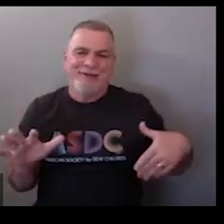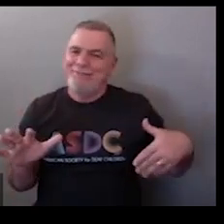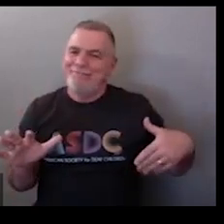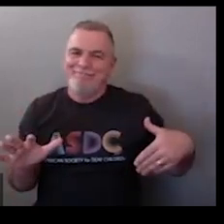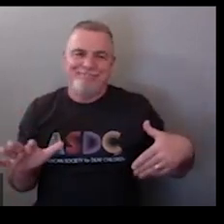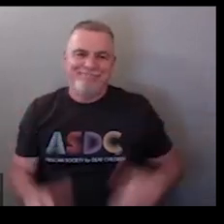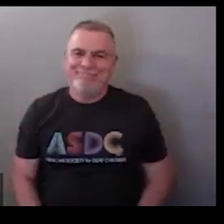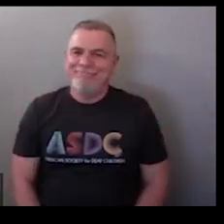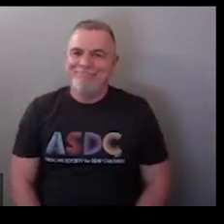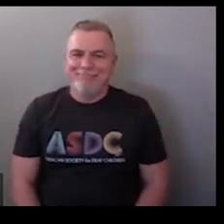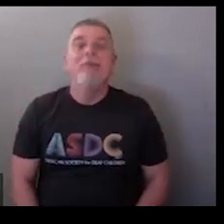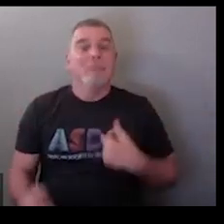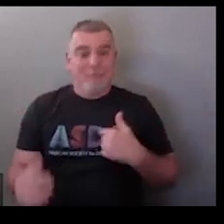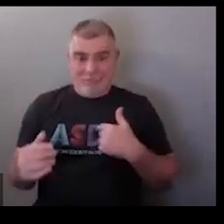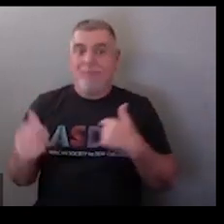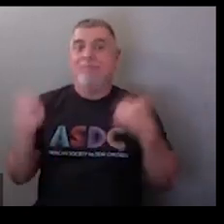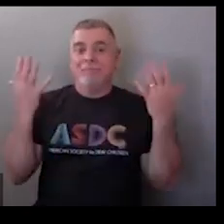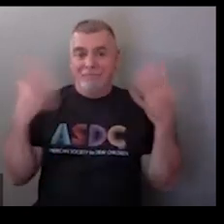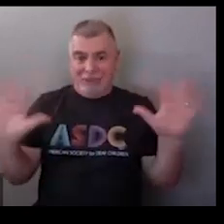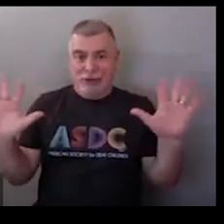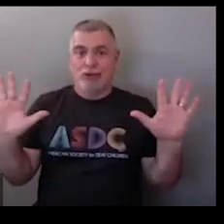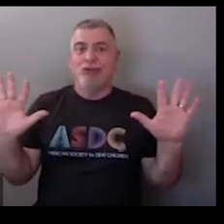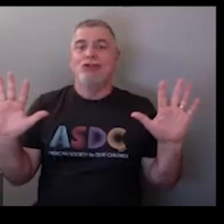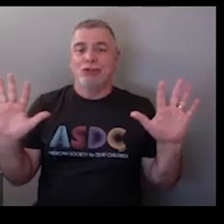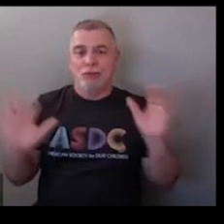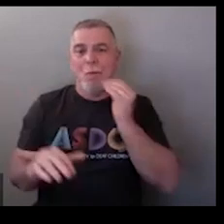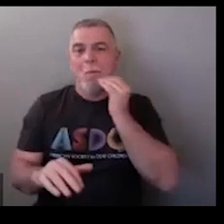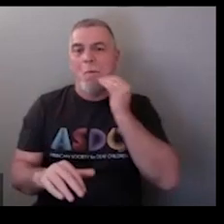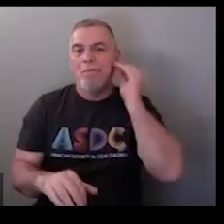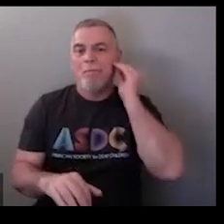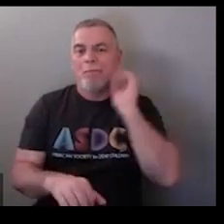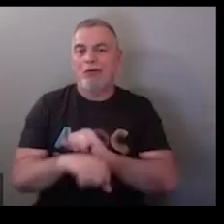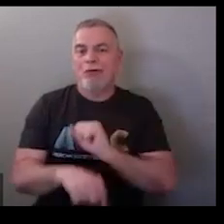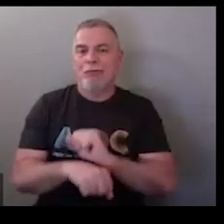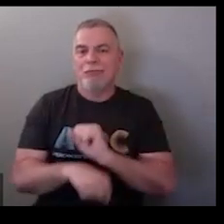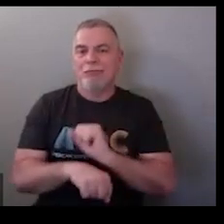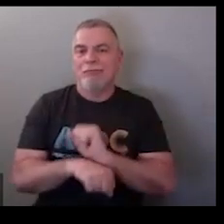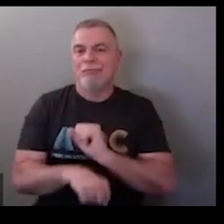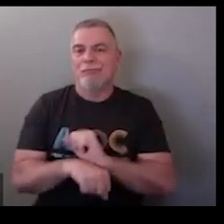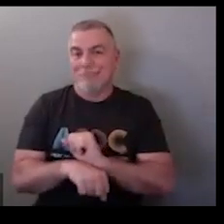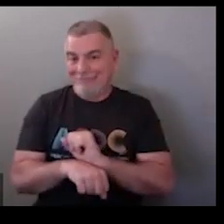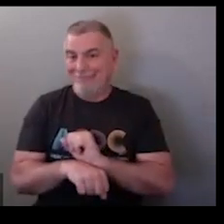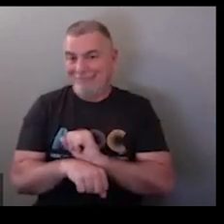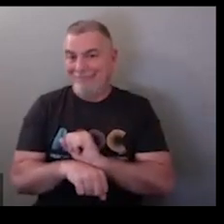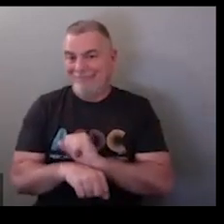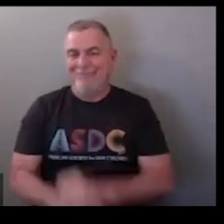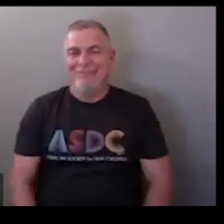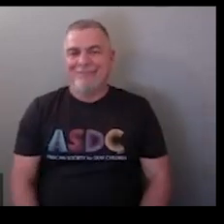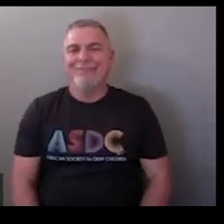or not finished yet versus again affirmative I'm finished my homework